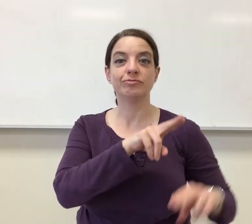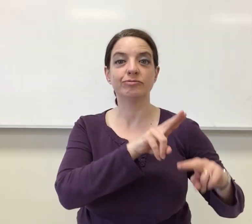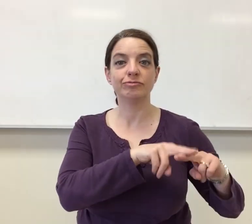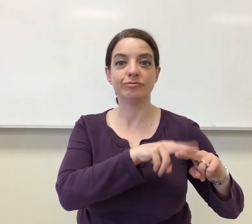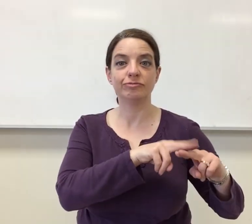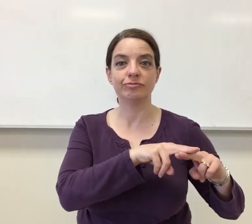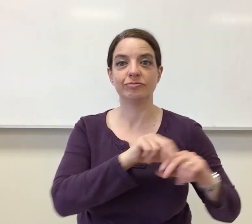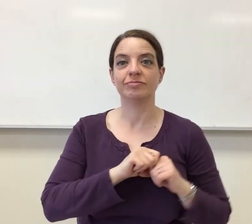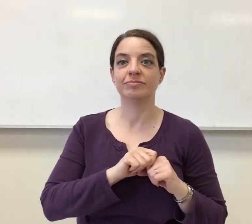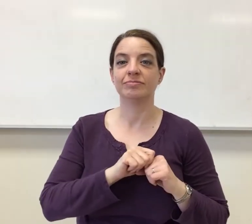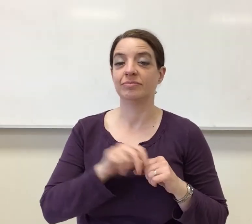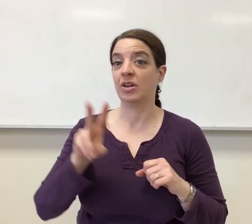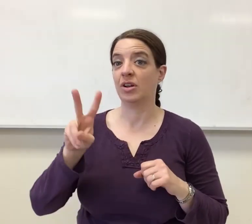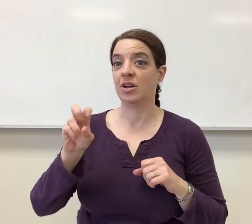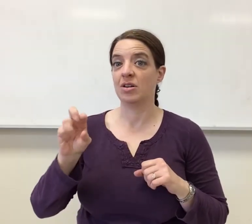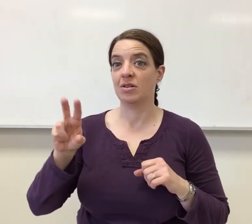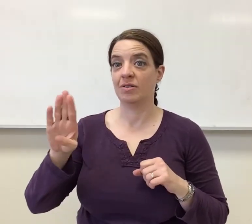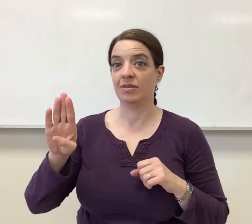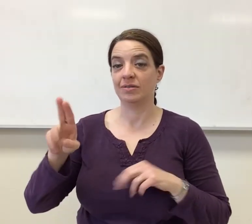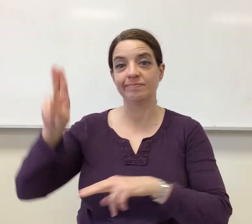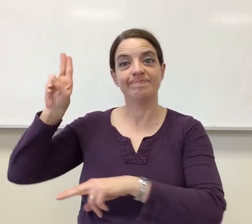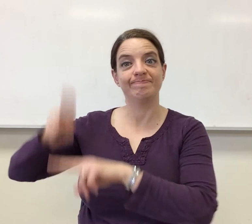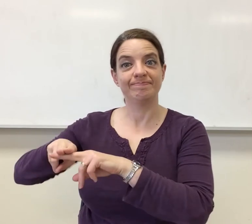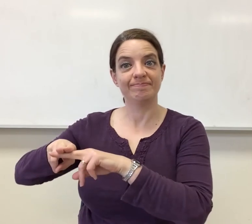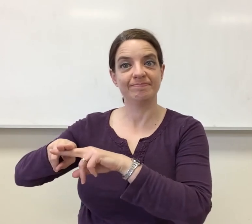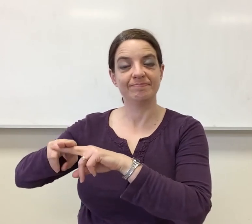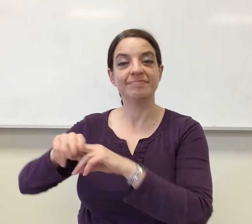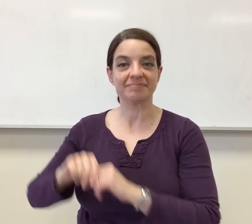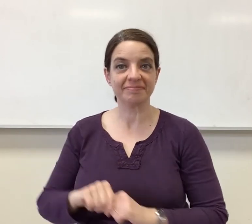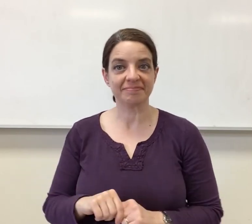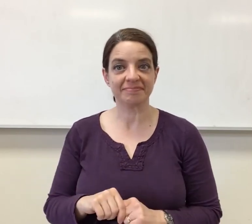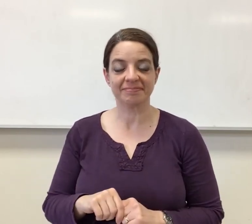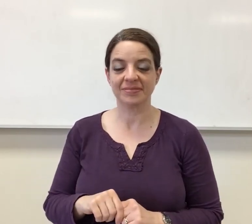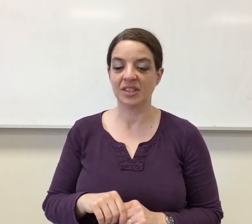So we're going to talk about the noun chair versus the verb to sit.